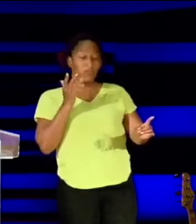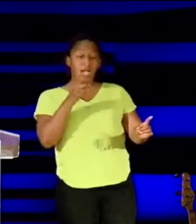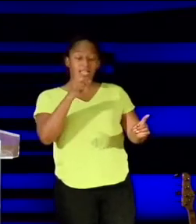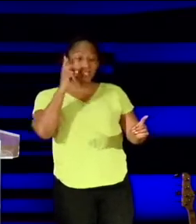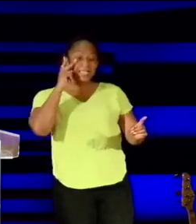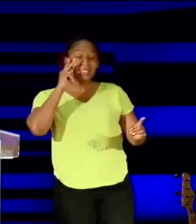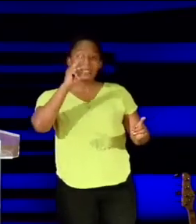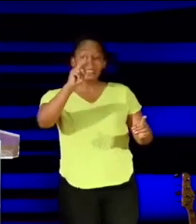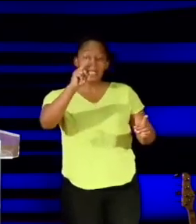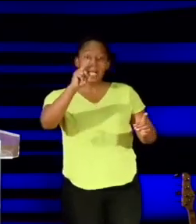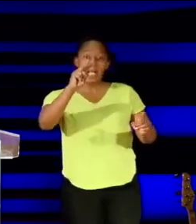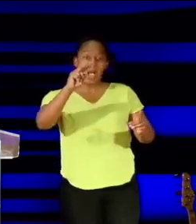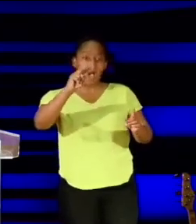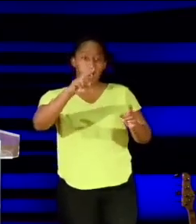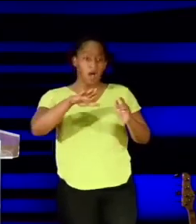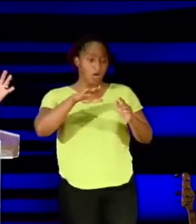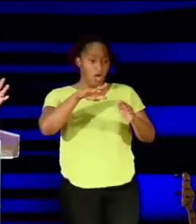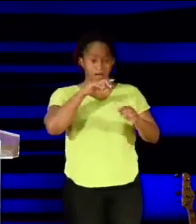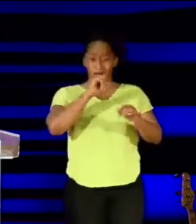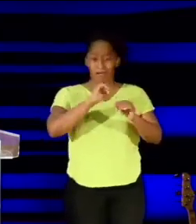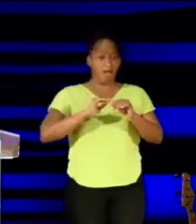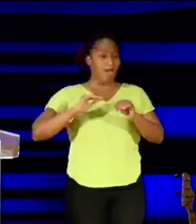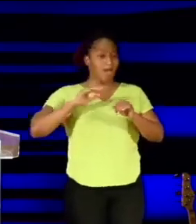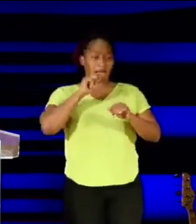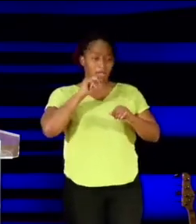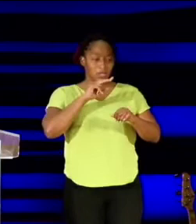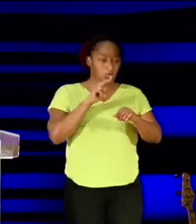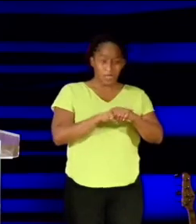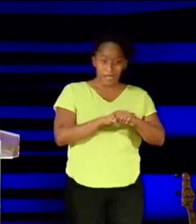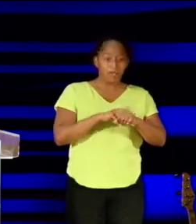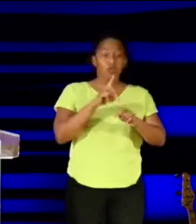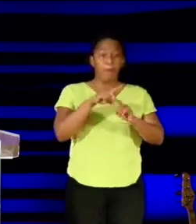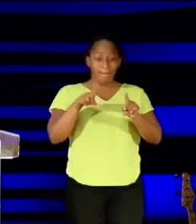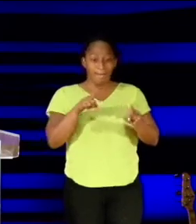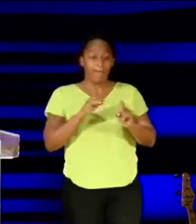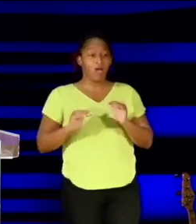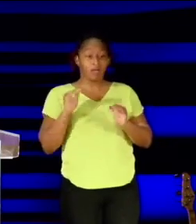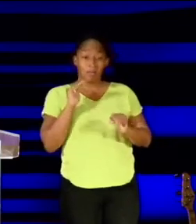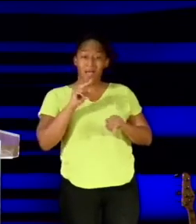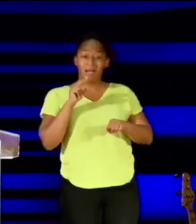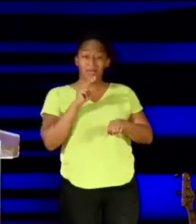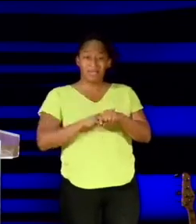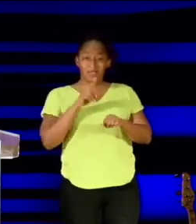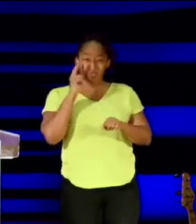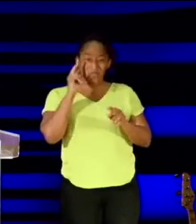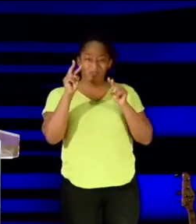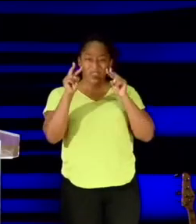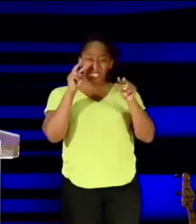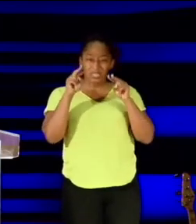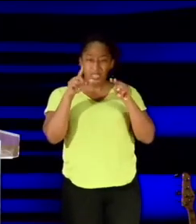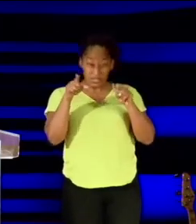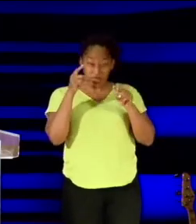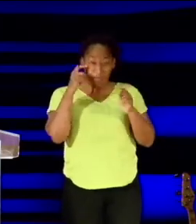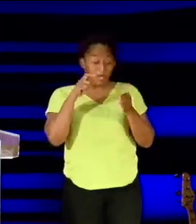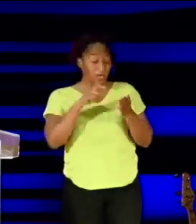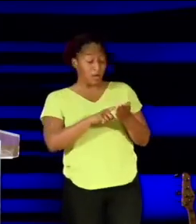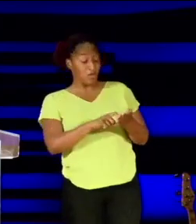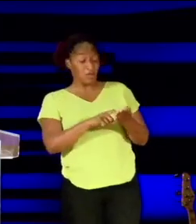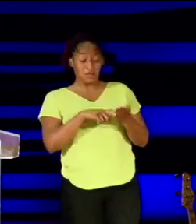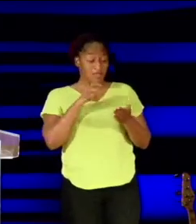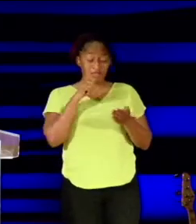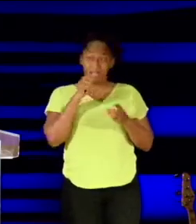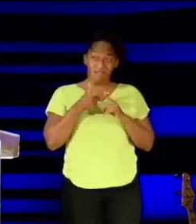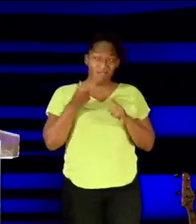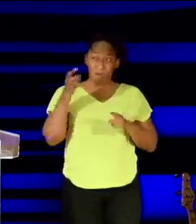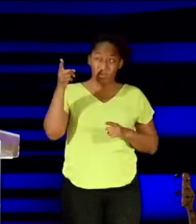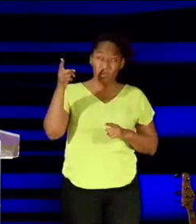quickly see and discern what's not of him versus what is of him. Listen, I don't care if it's hopelessness, a defeated